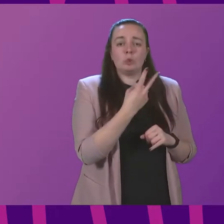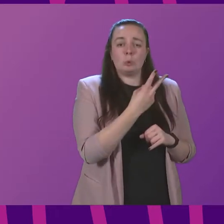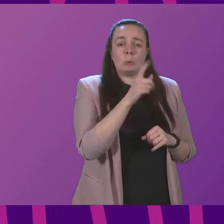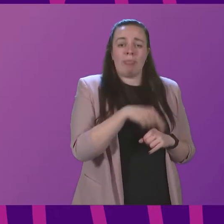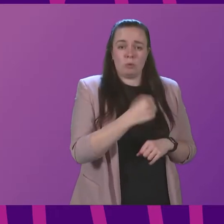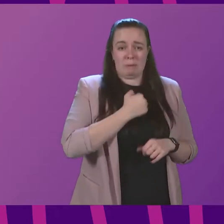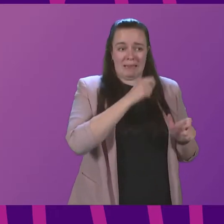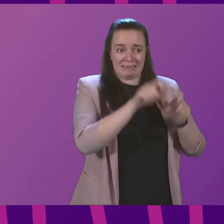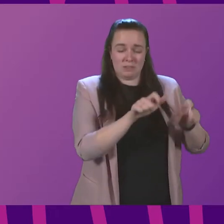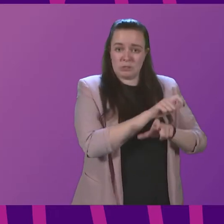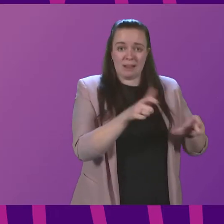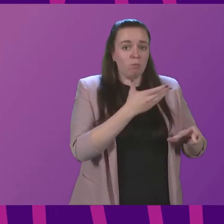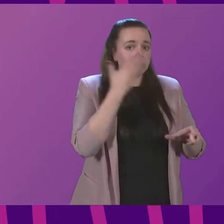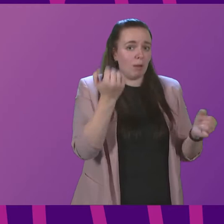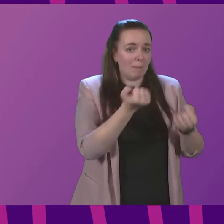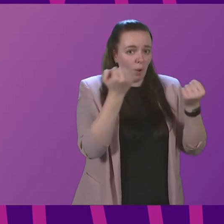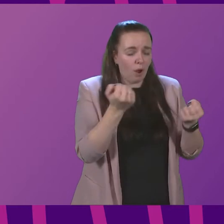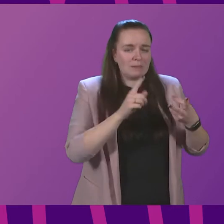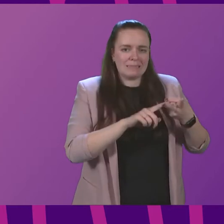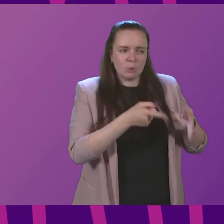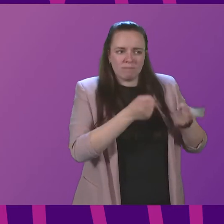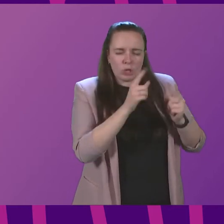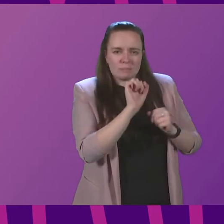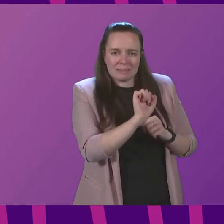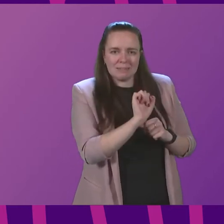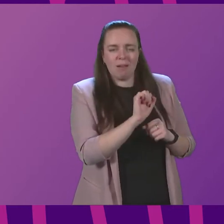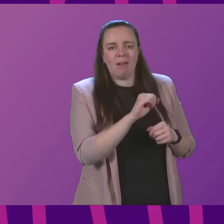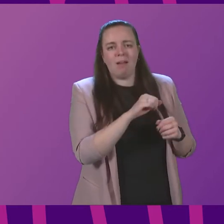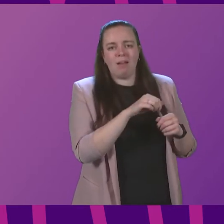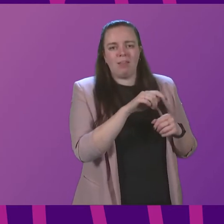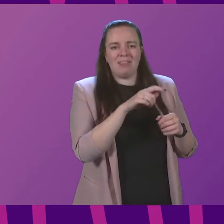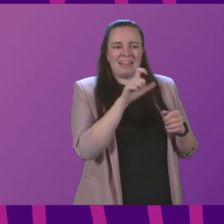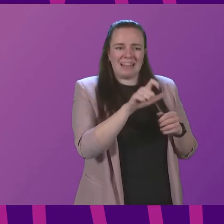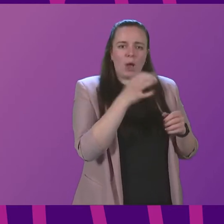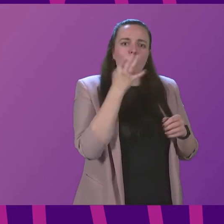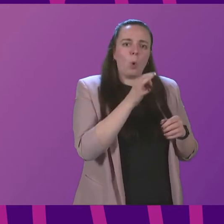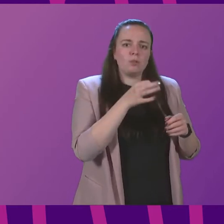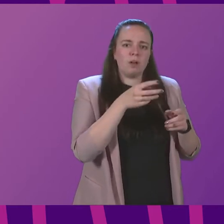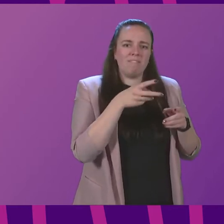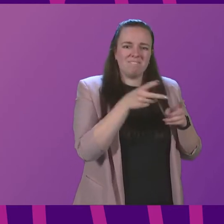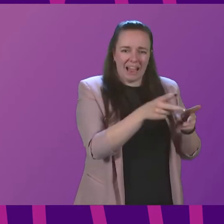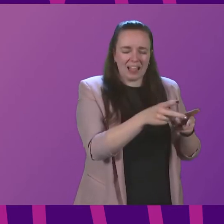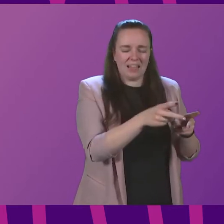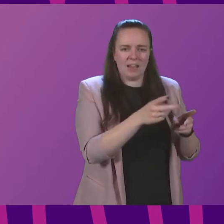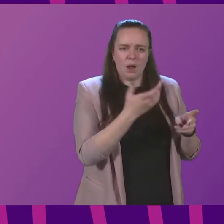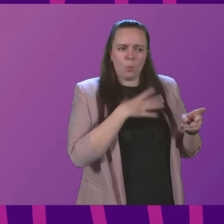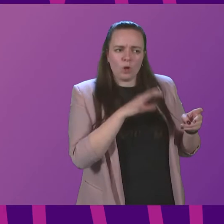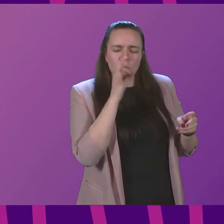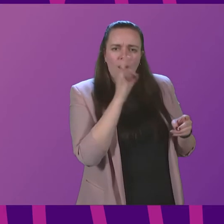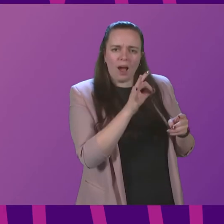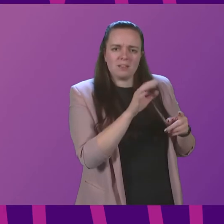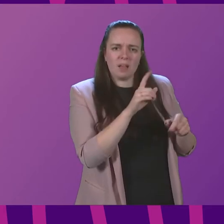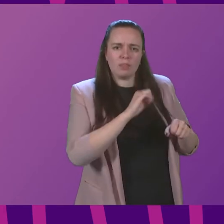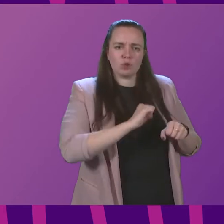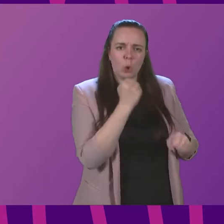constituents are still without power Deputy First Minister in the Ettrick Valley the Kale Water Valley and Berwickshire so can I ask what the